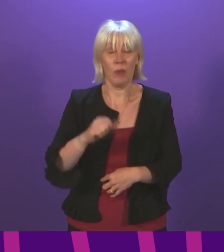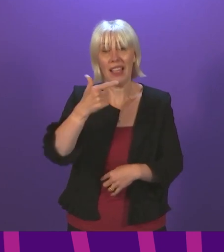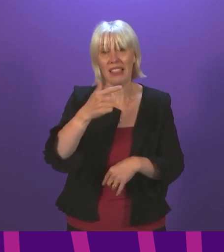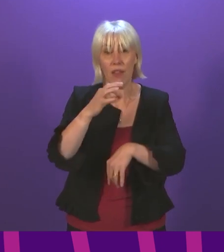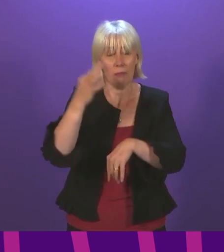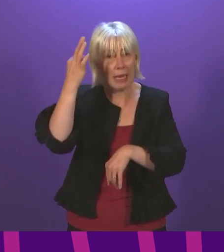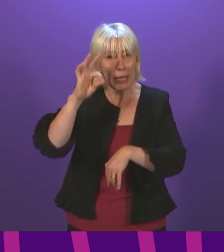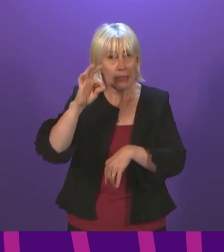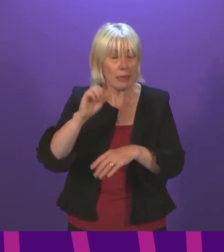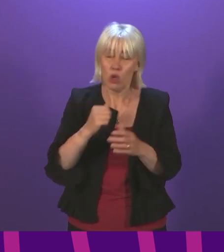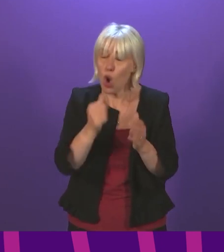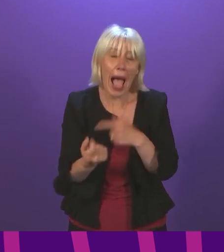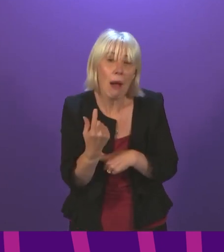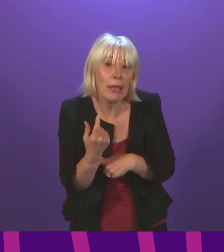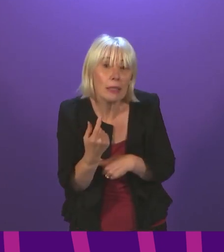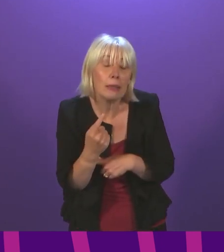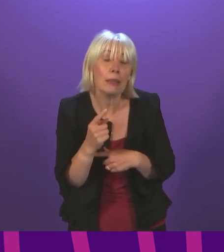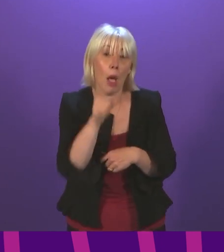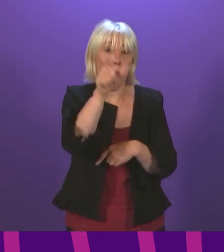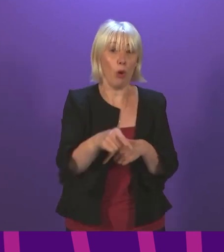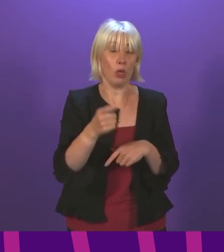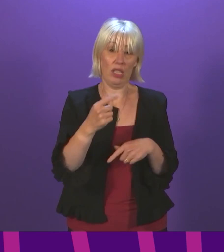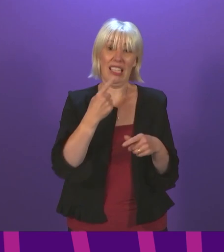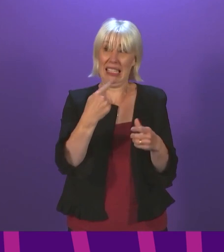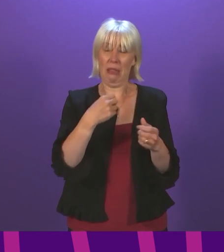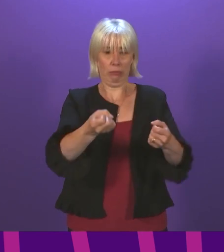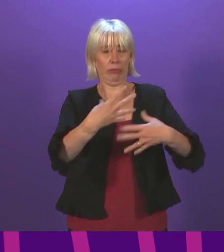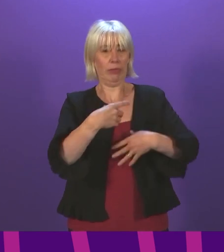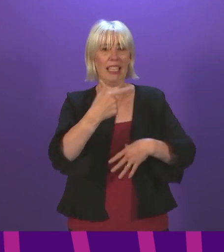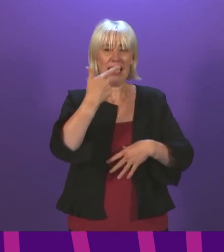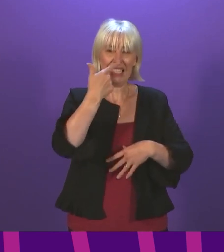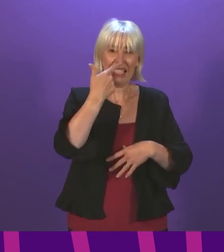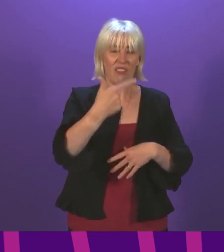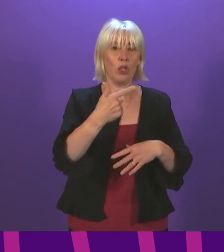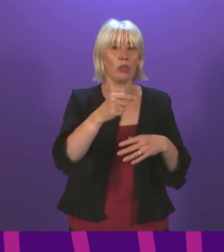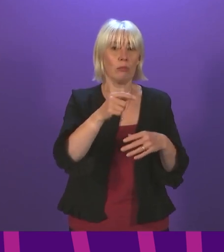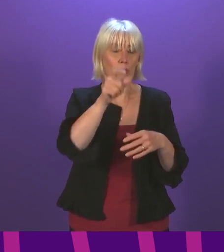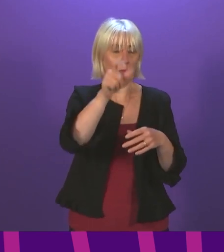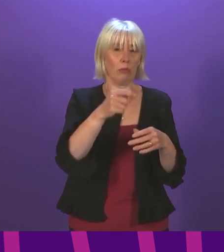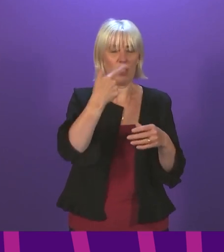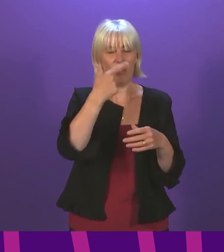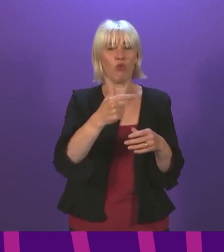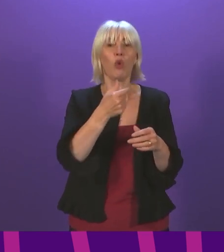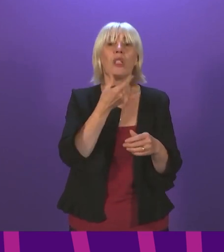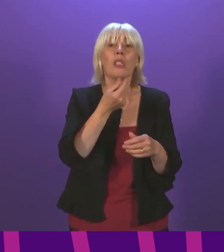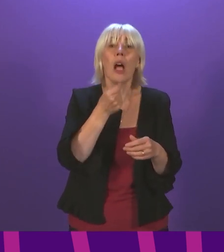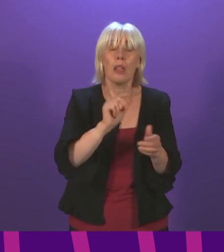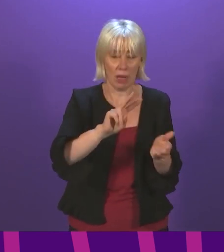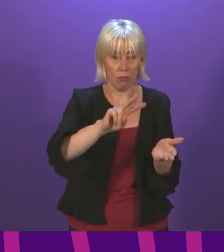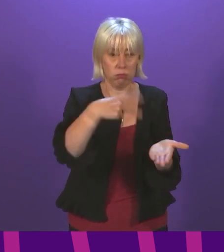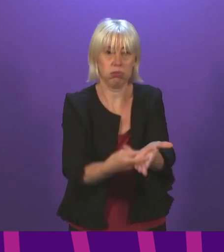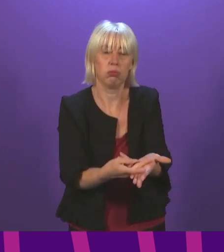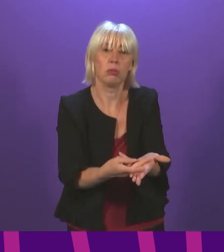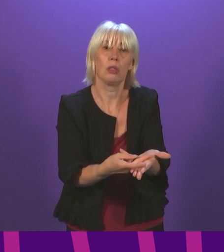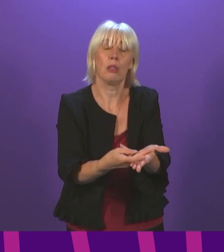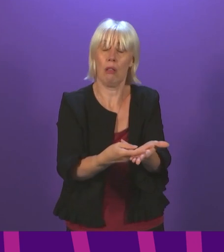That is not happening. Jim from Pitlockery told us his 17-year-old son, who had collapsed by the side of the road, needed an ambulance when